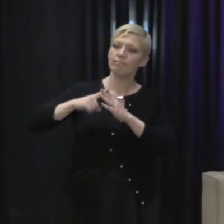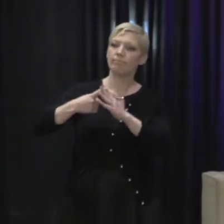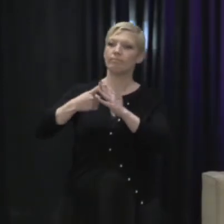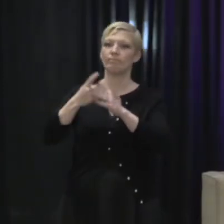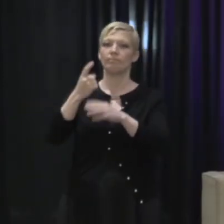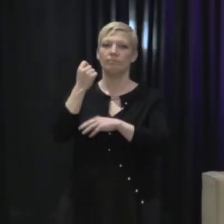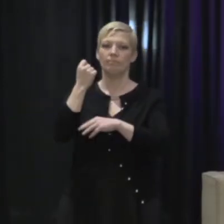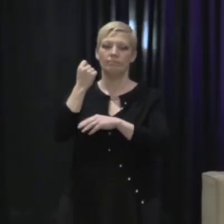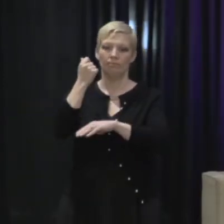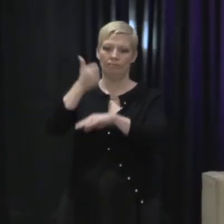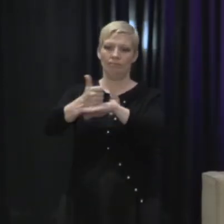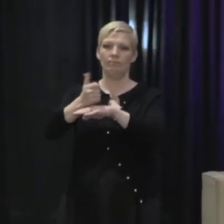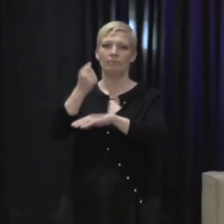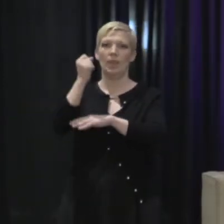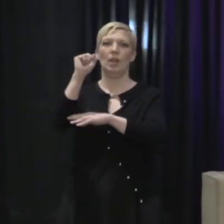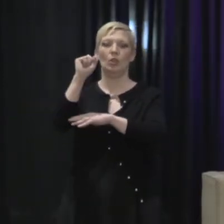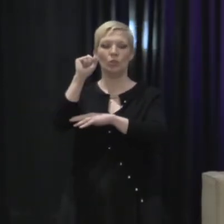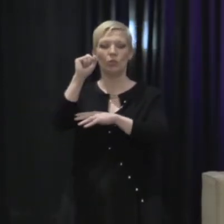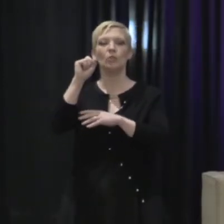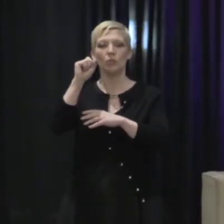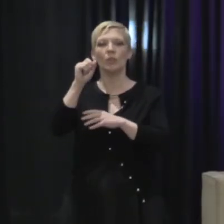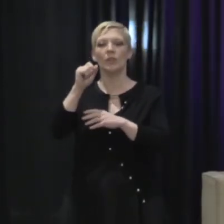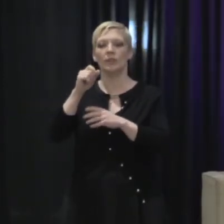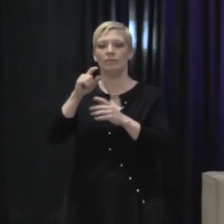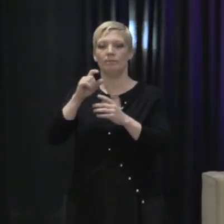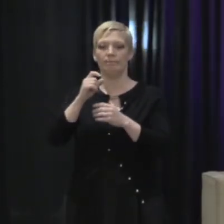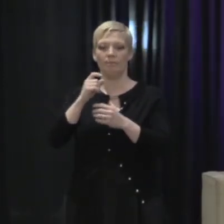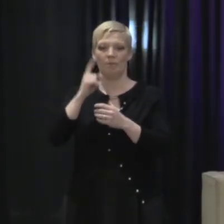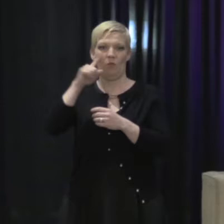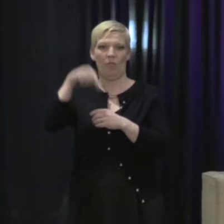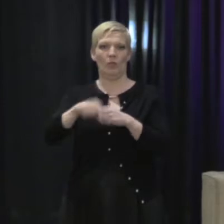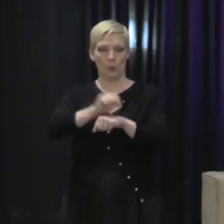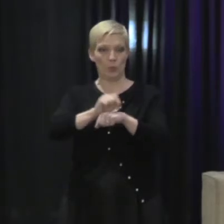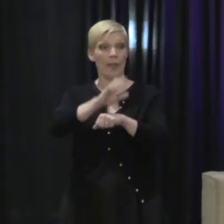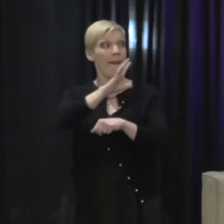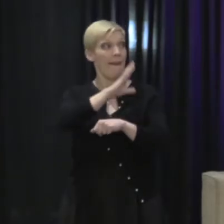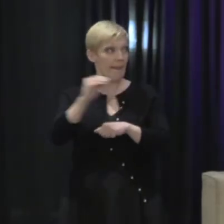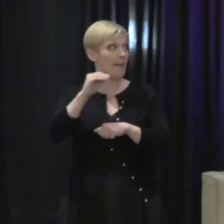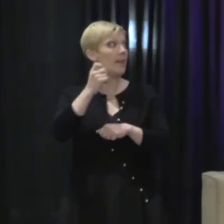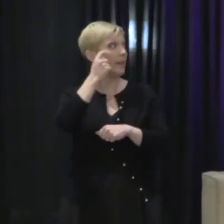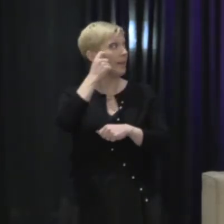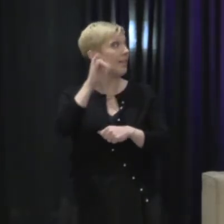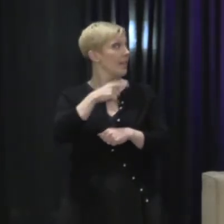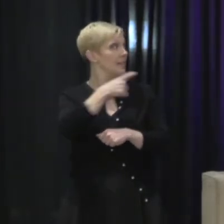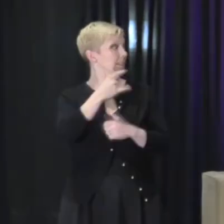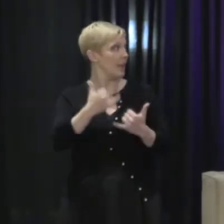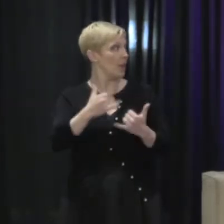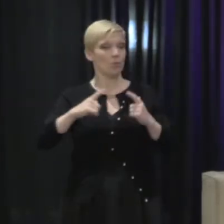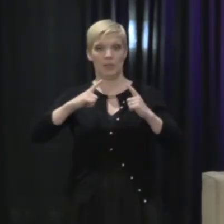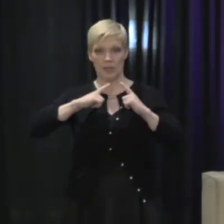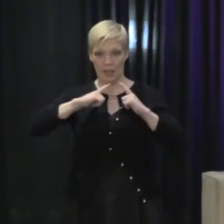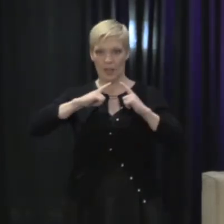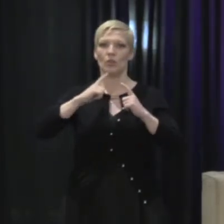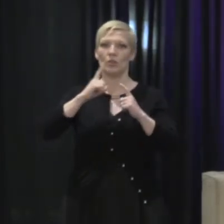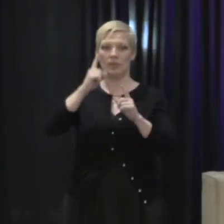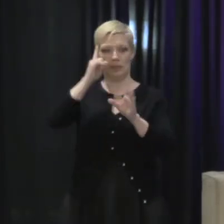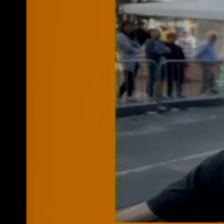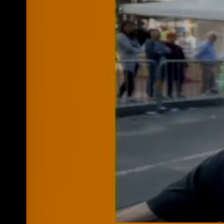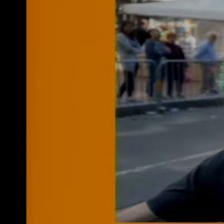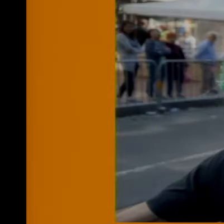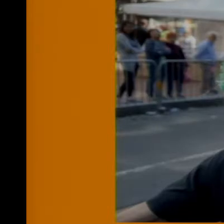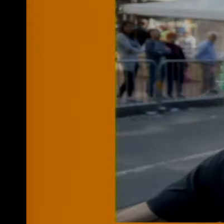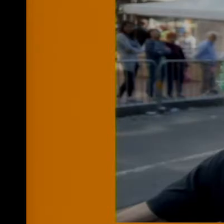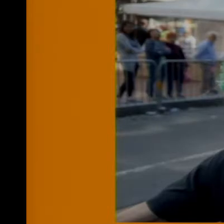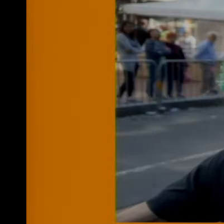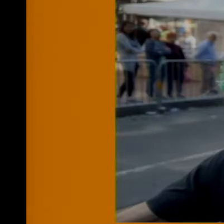He's now a retired psychotherapist in San Francisco. And this is a photo of him and my Uncle Bob riding